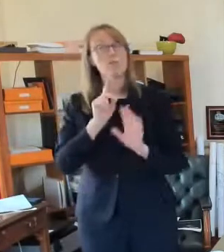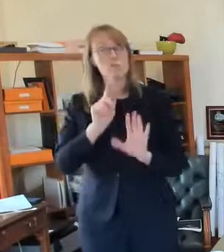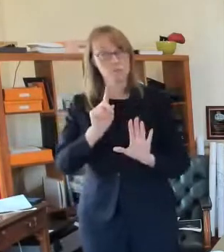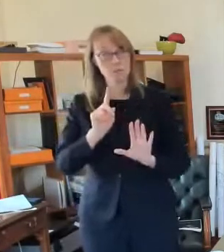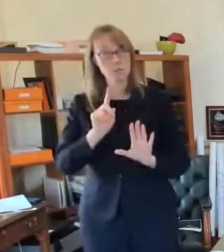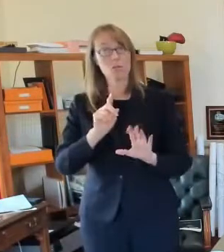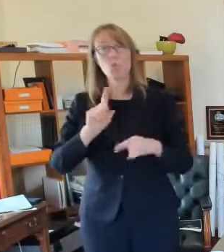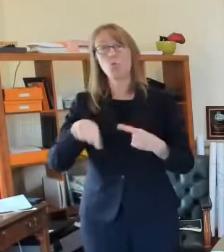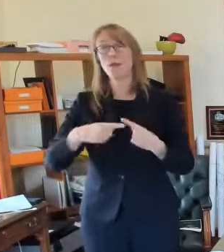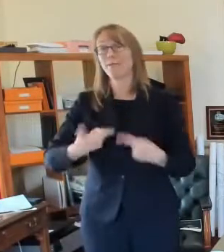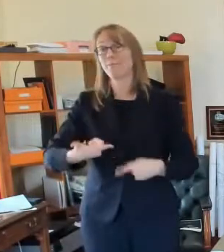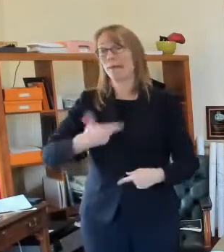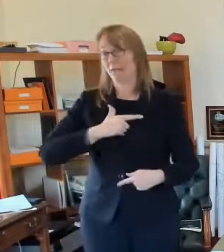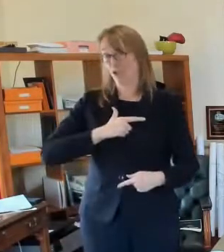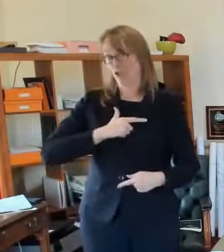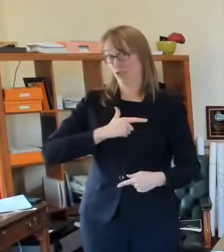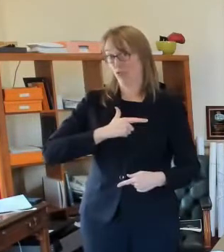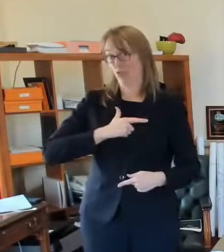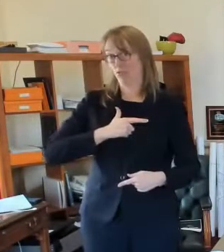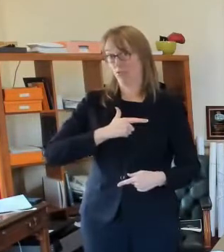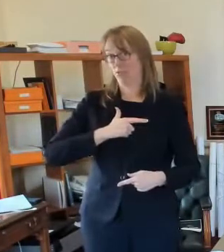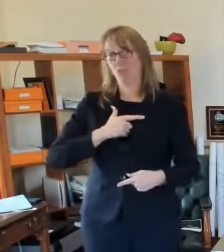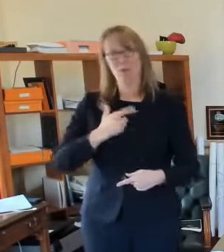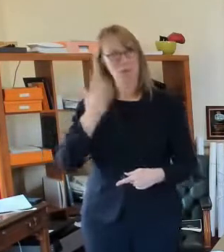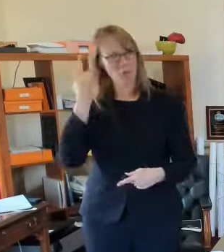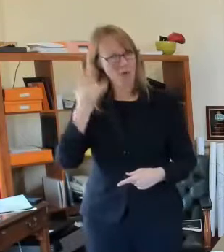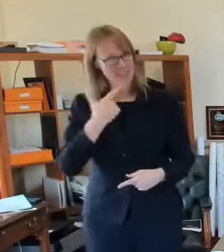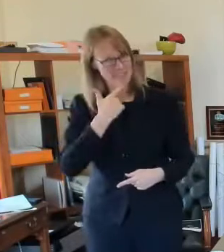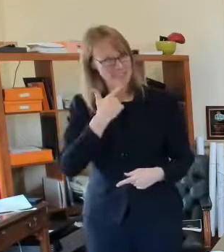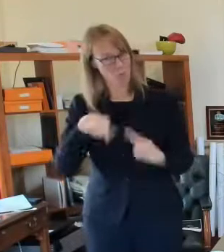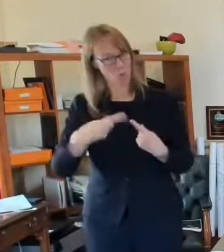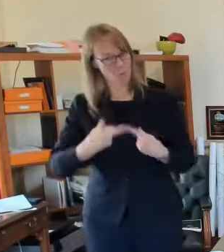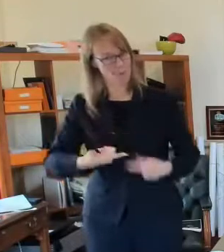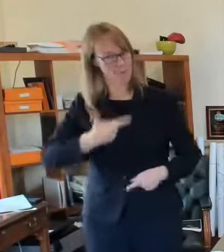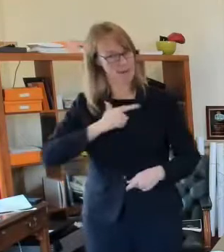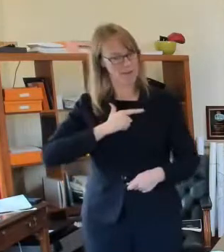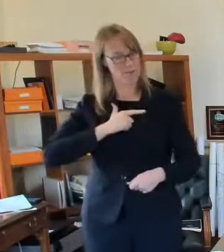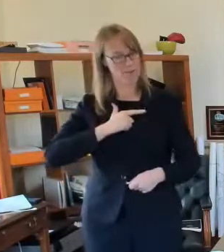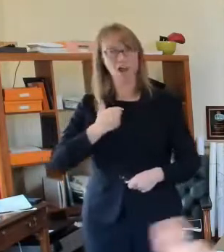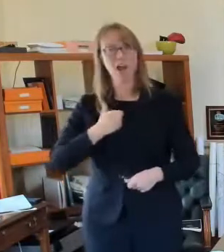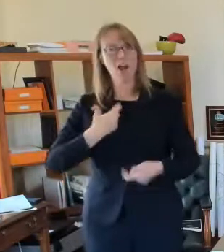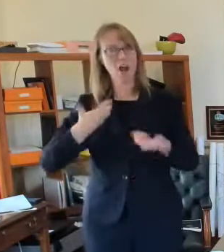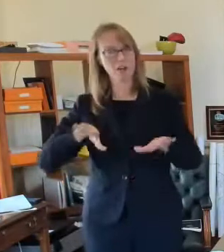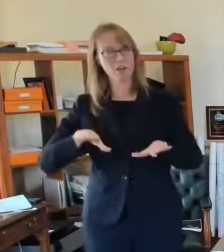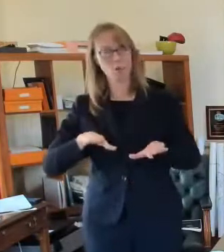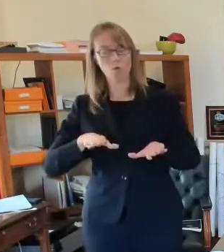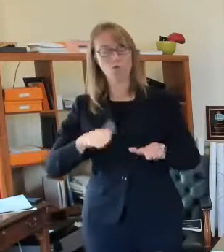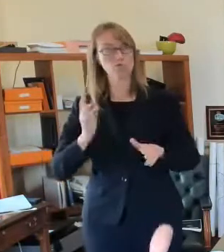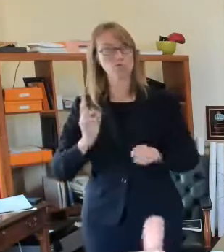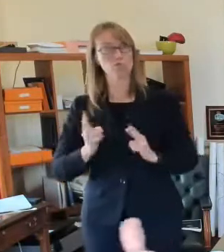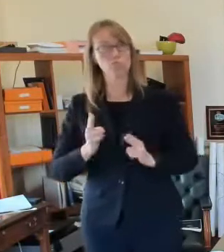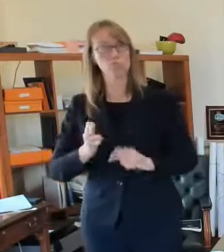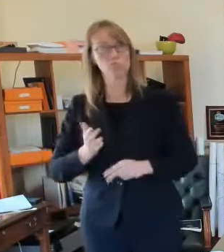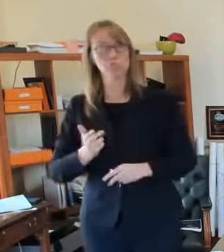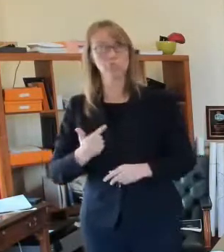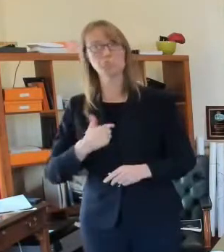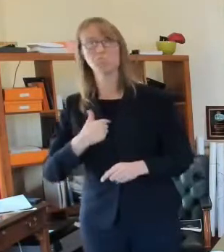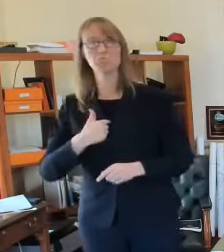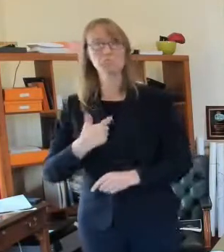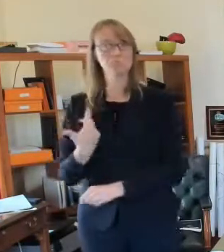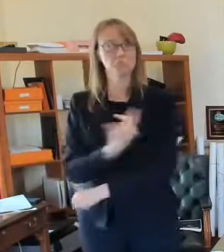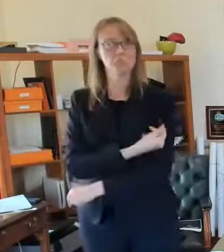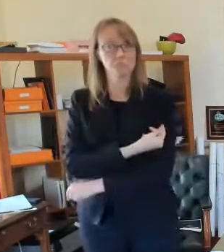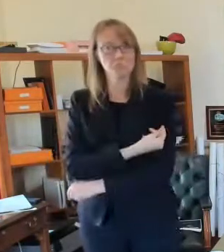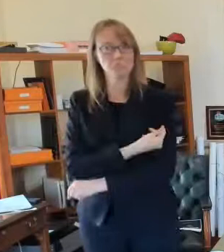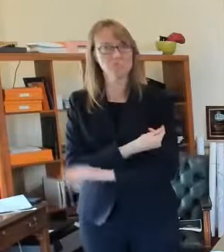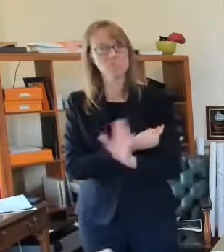because i don't want to i don't want to get in line or try to get the vaccine now when a health care worker or a firefighter or